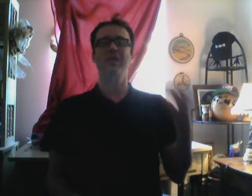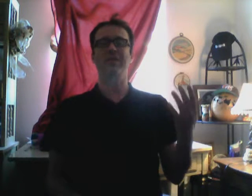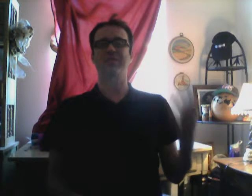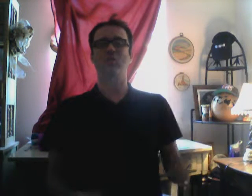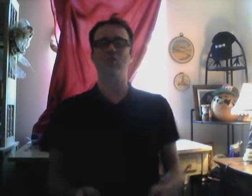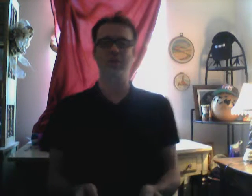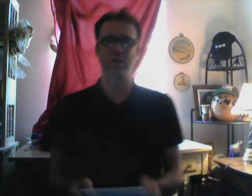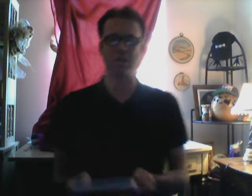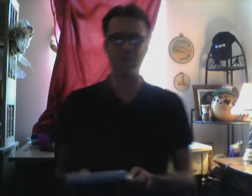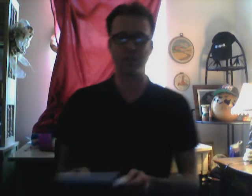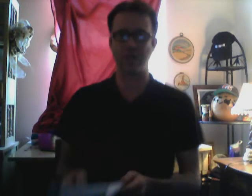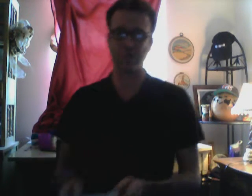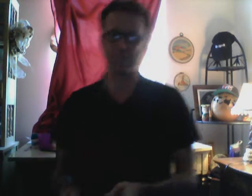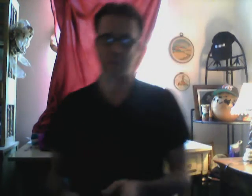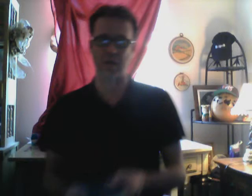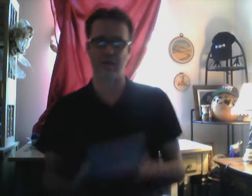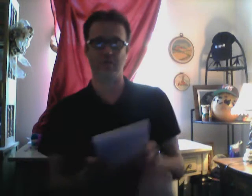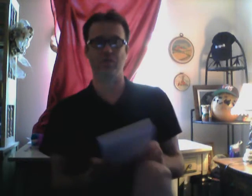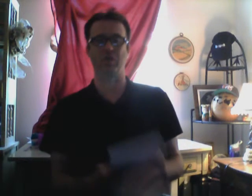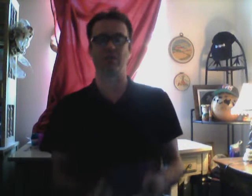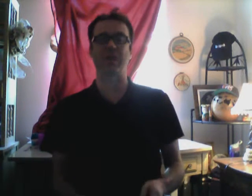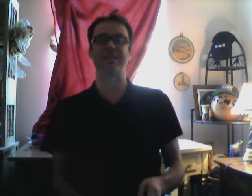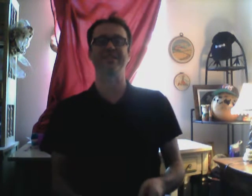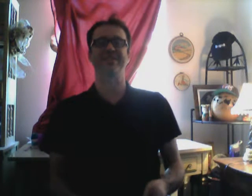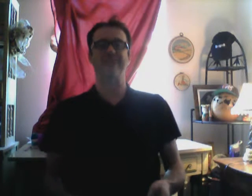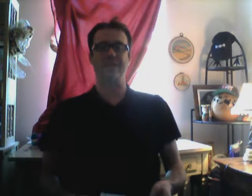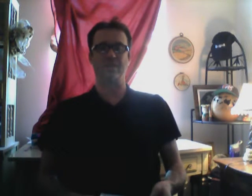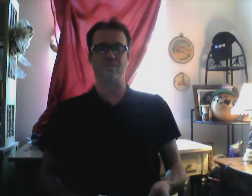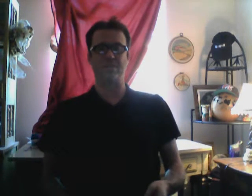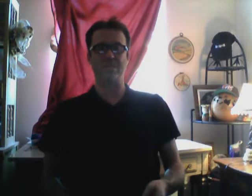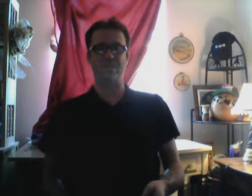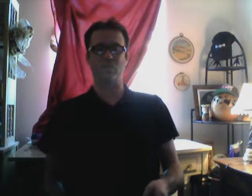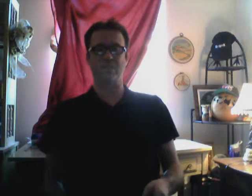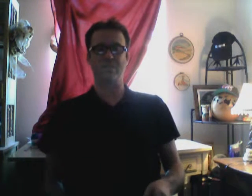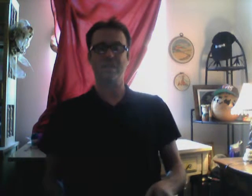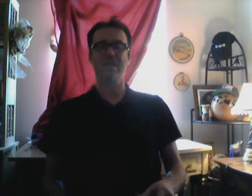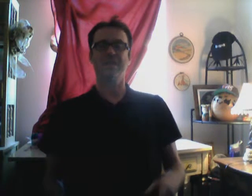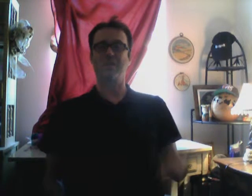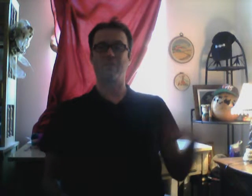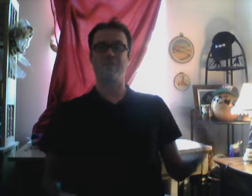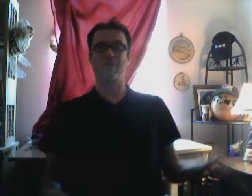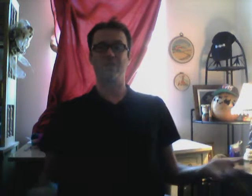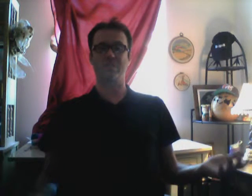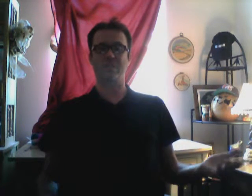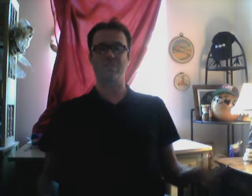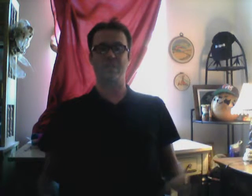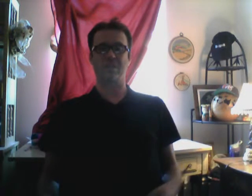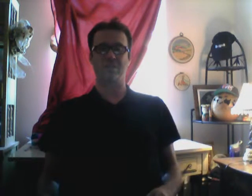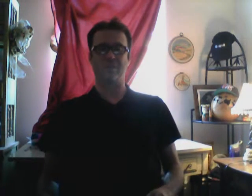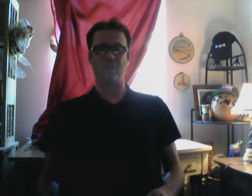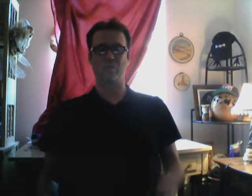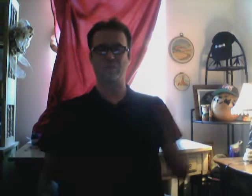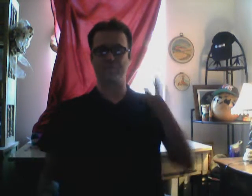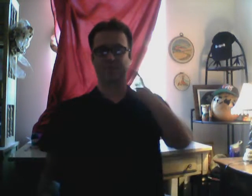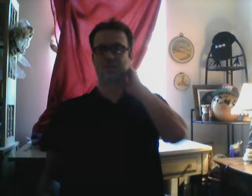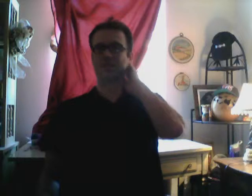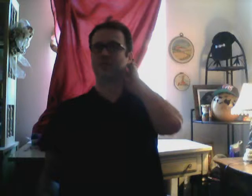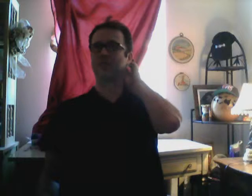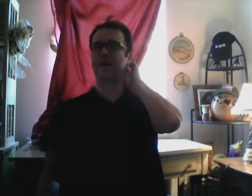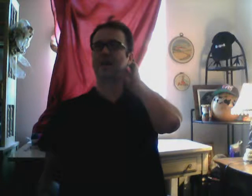That's the whole. Killing James Bond. Licensed to ill. Beastie boys. They reversed it. Because of their worship. This thing. So now.